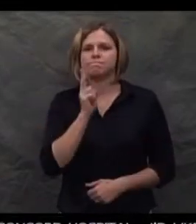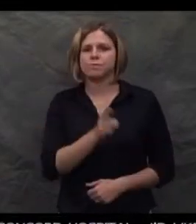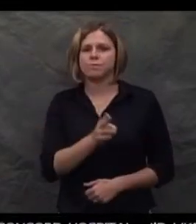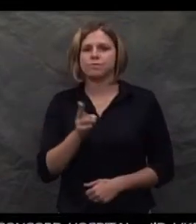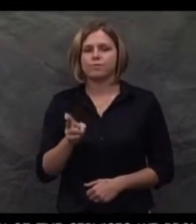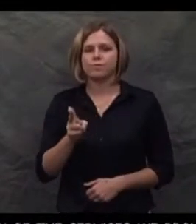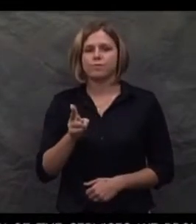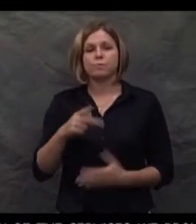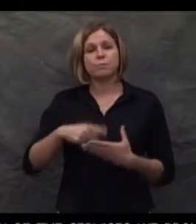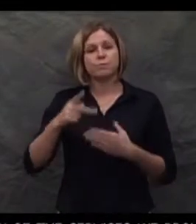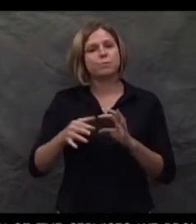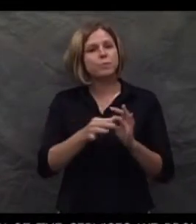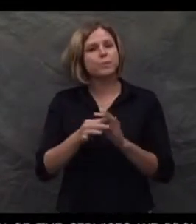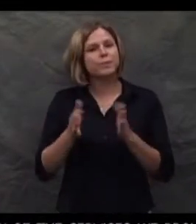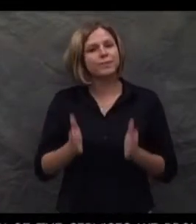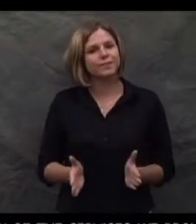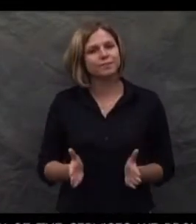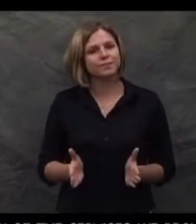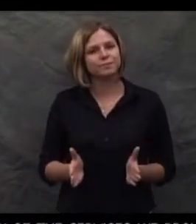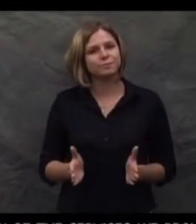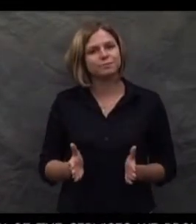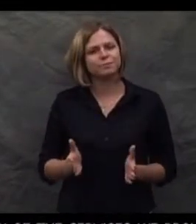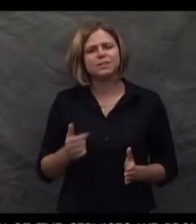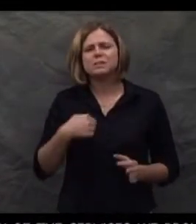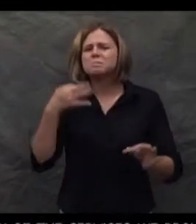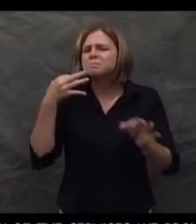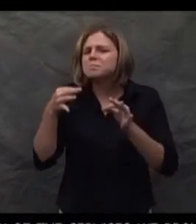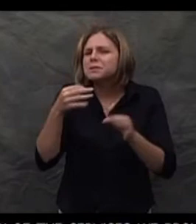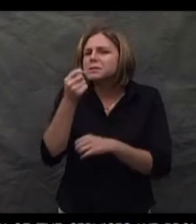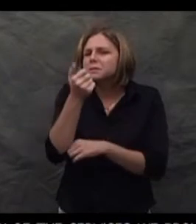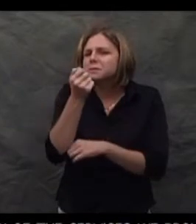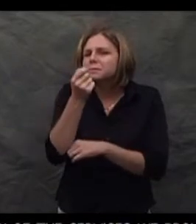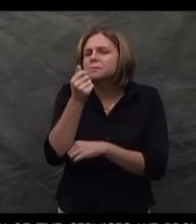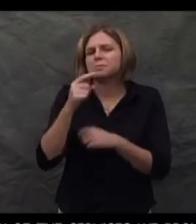I'd like to go over a few of the services that we provide here at Concord Hospital.